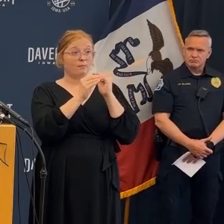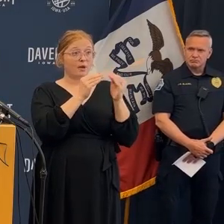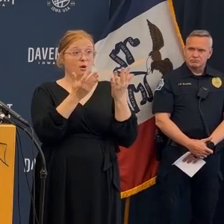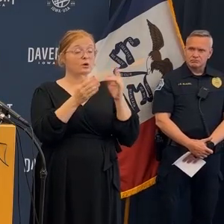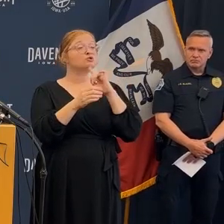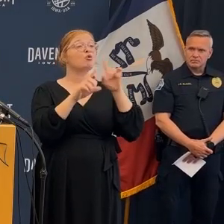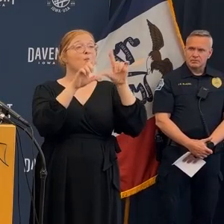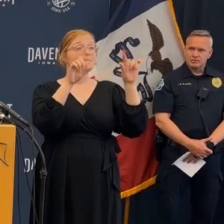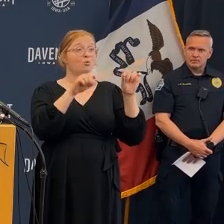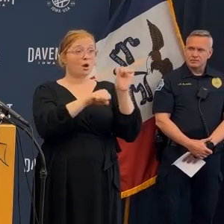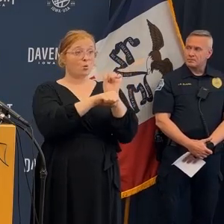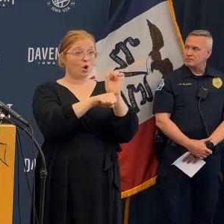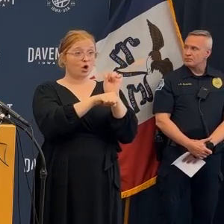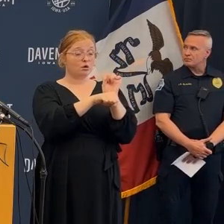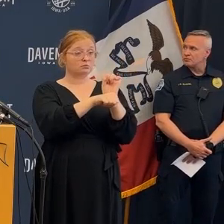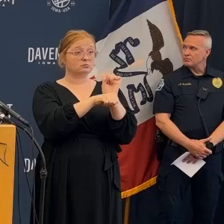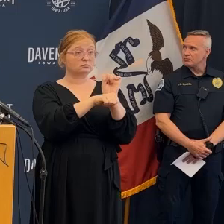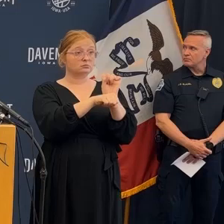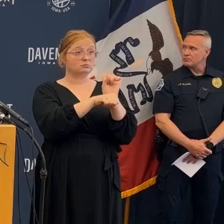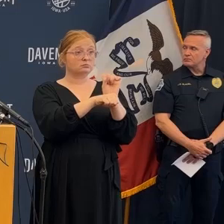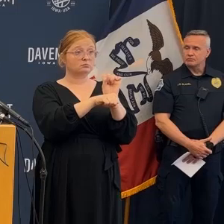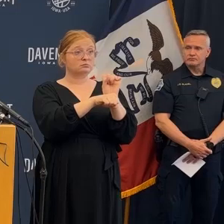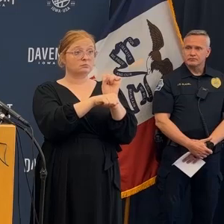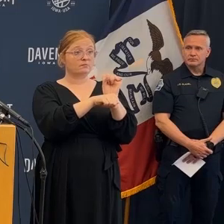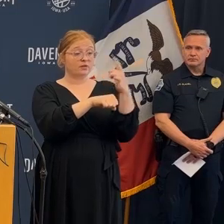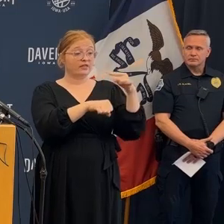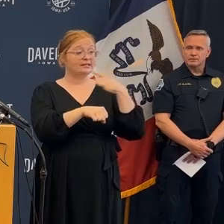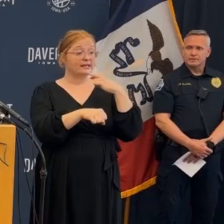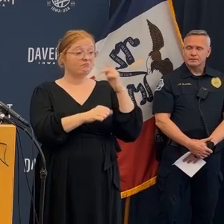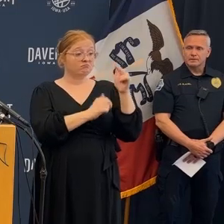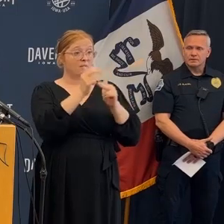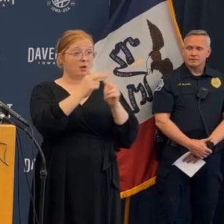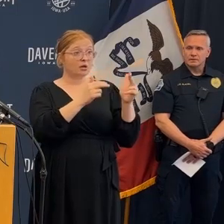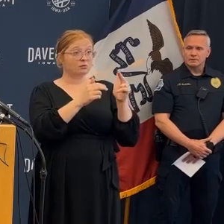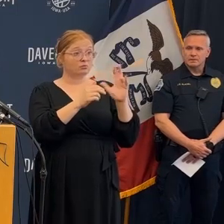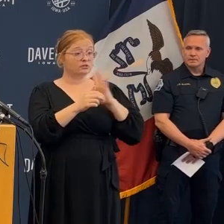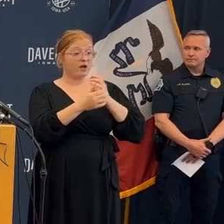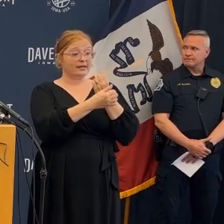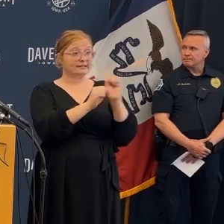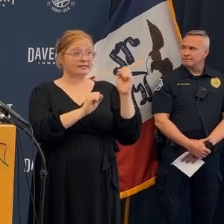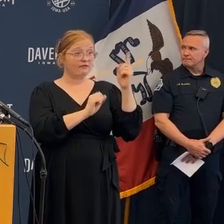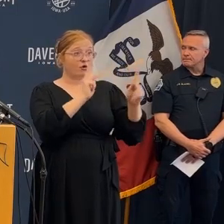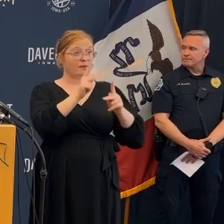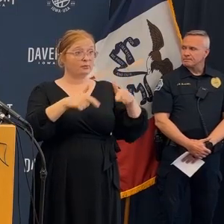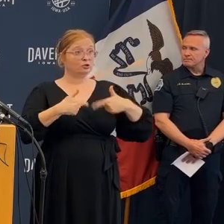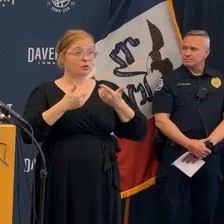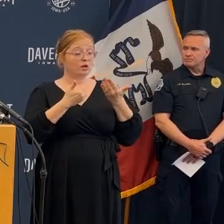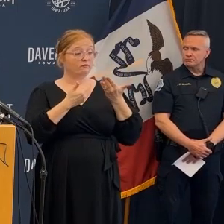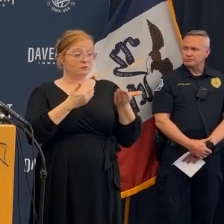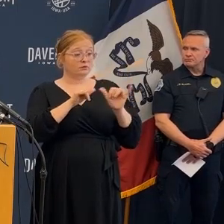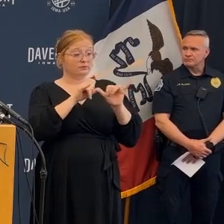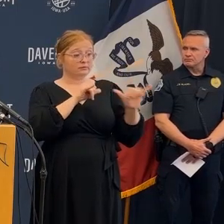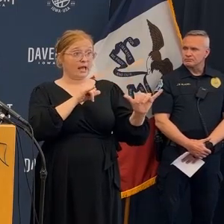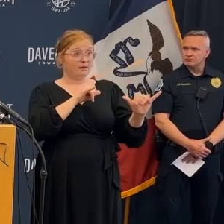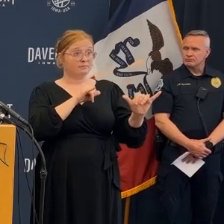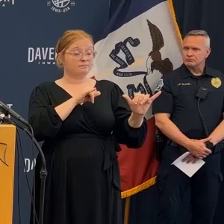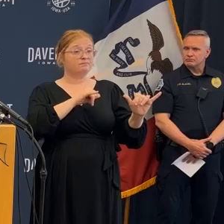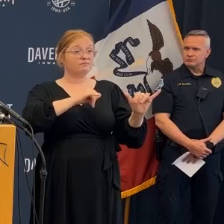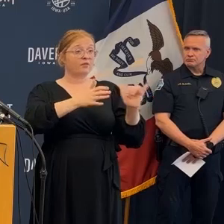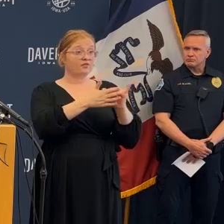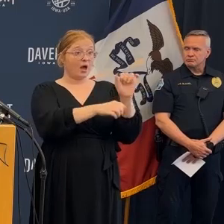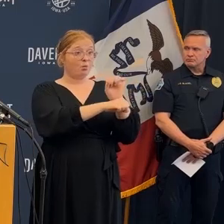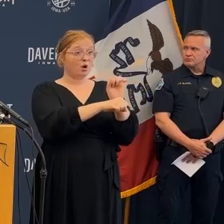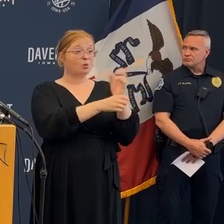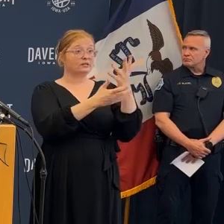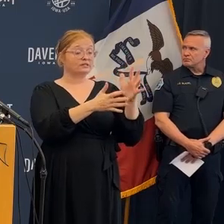submitted and it required additional repairs sorry I'll clarify so in the original January report